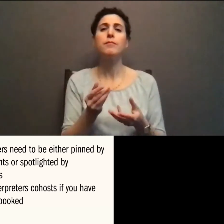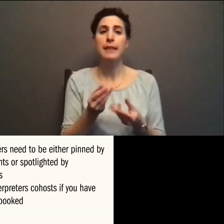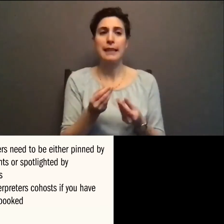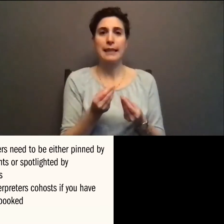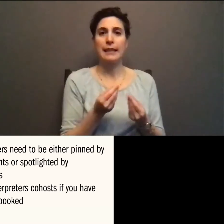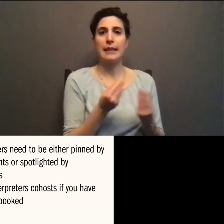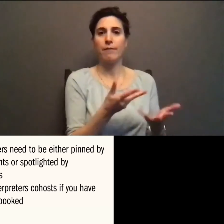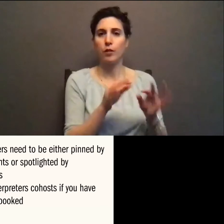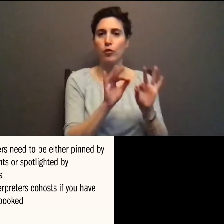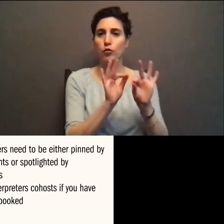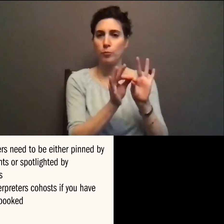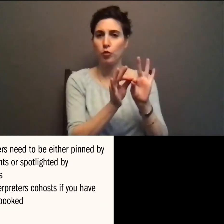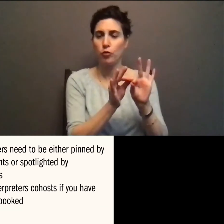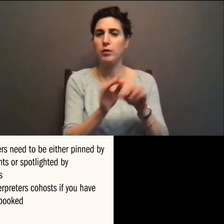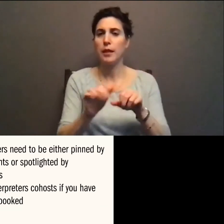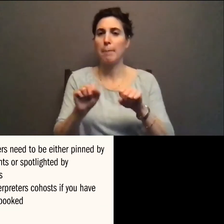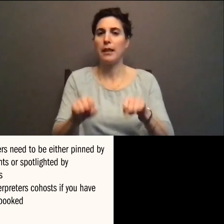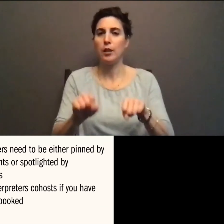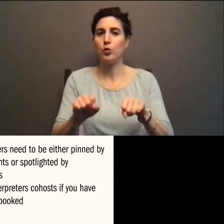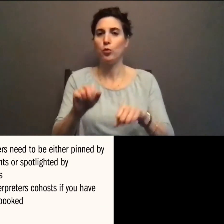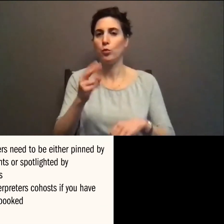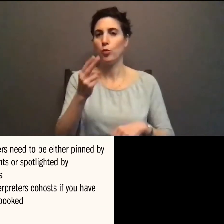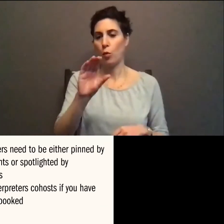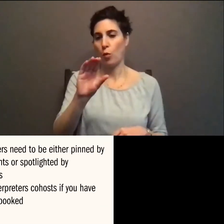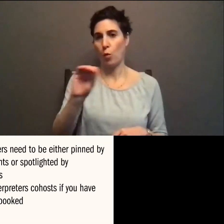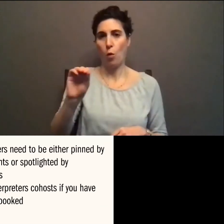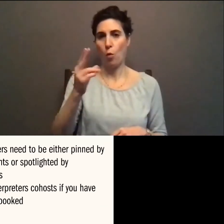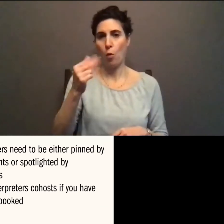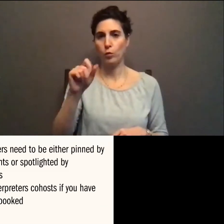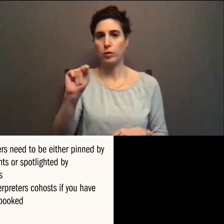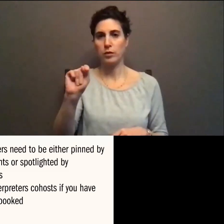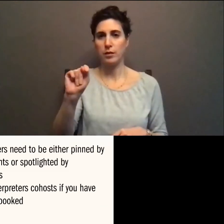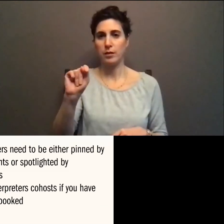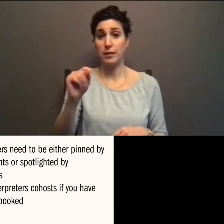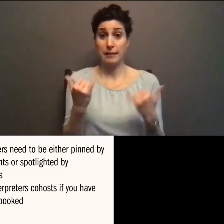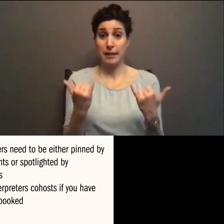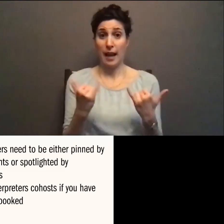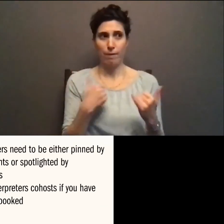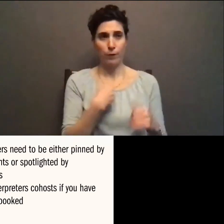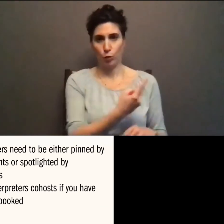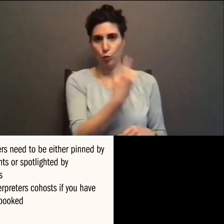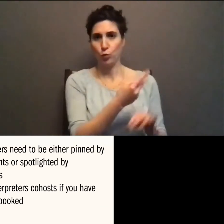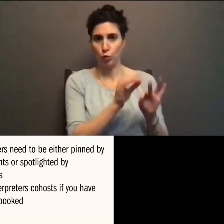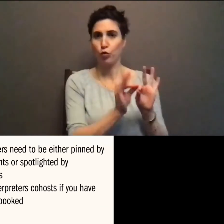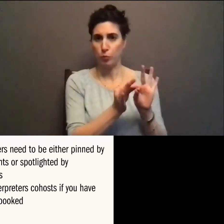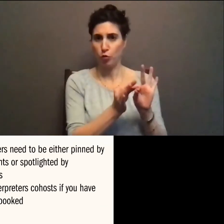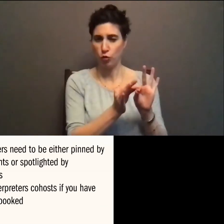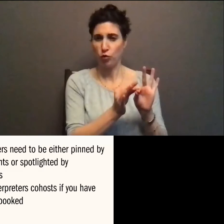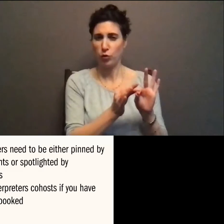especially if you have multiple booked. So, as you'll notice, our interpreters have been, they swap out and